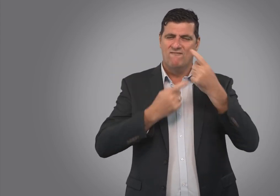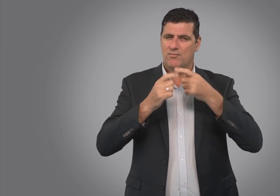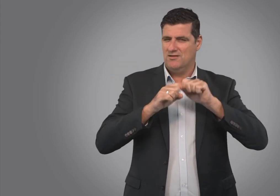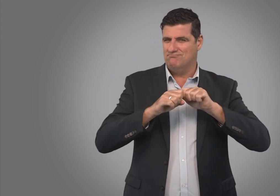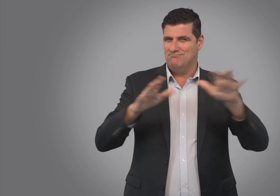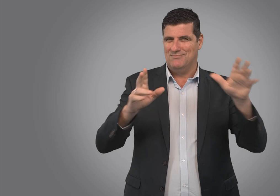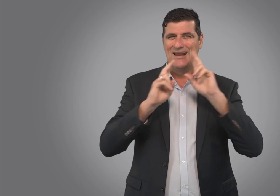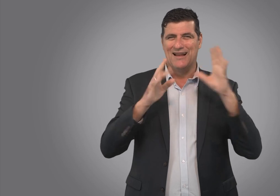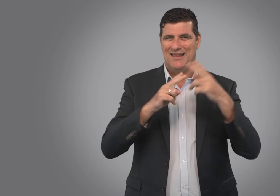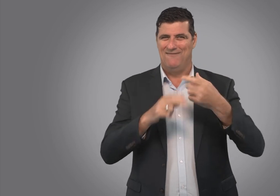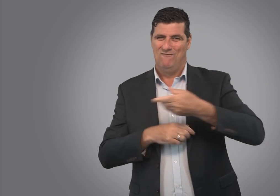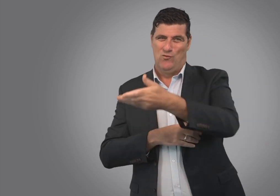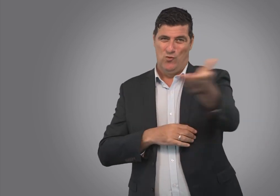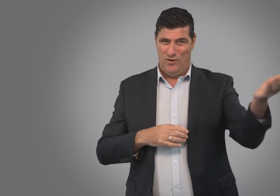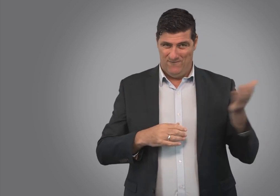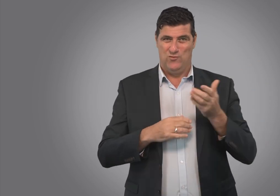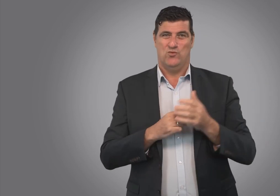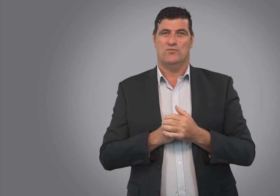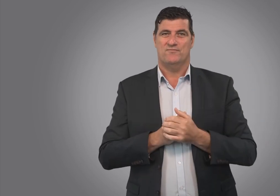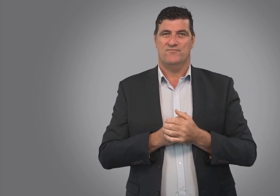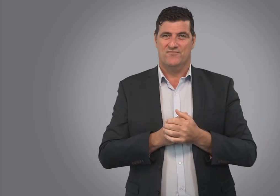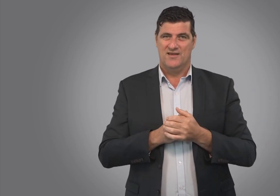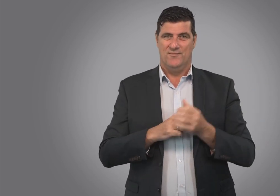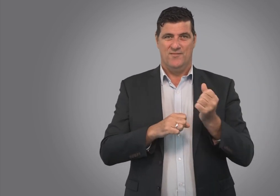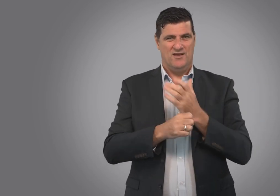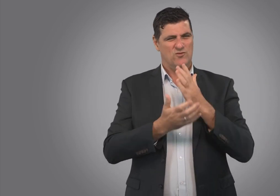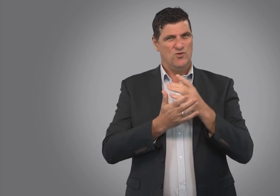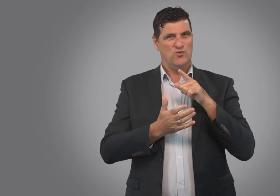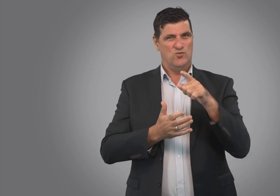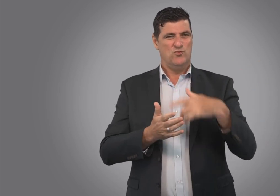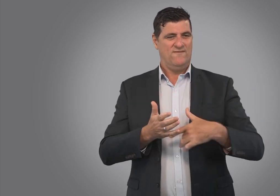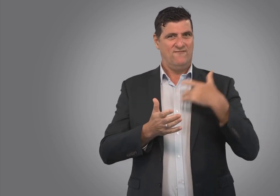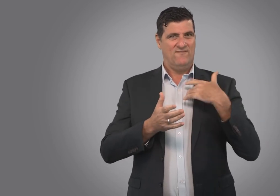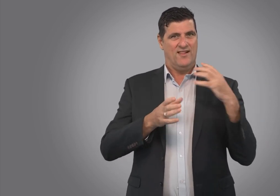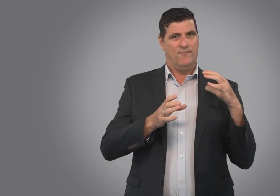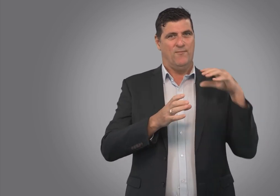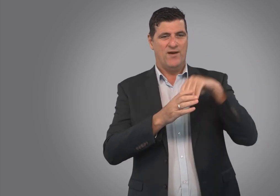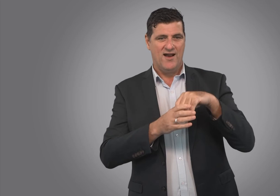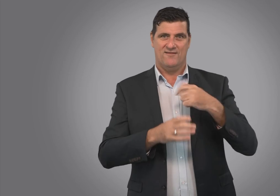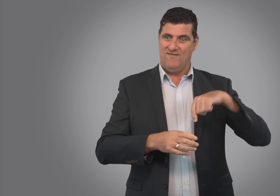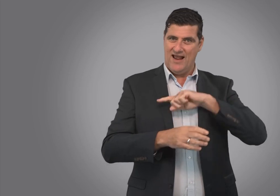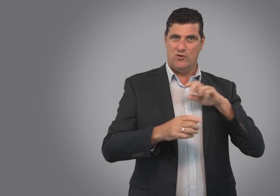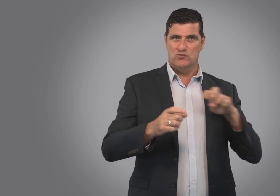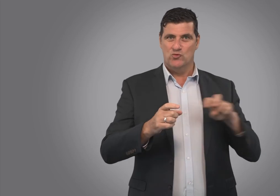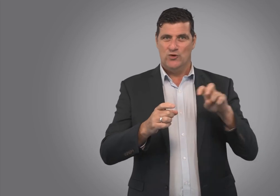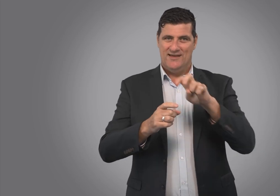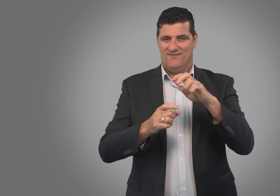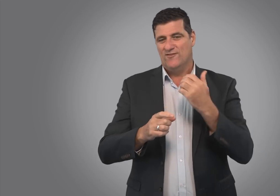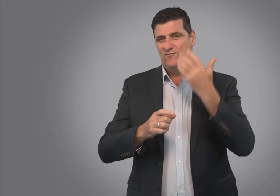information out quite clearly. To ensure that you feel that you've been a part of our journey and a part of our